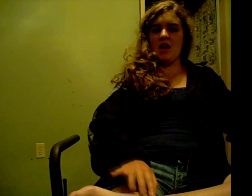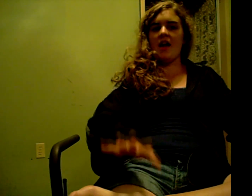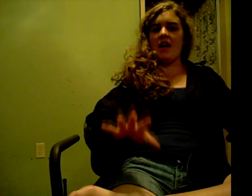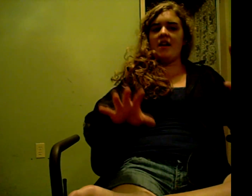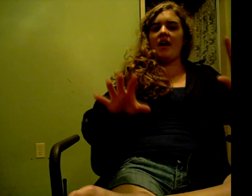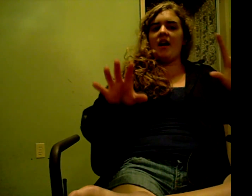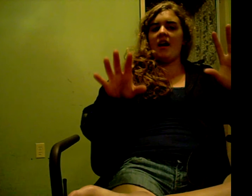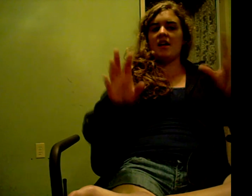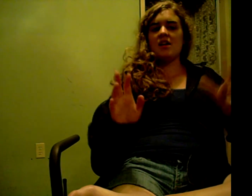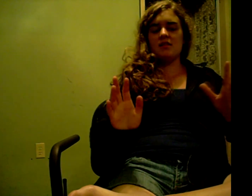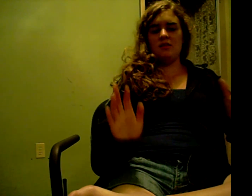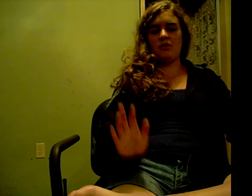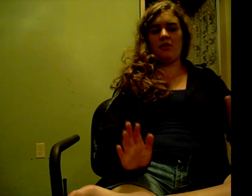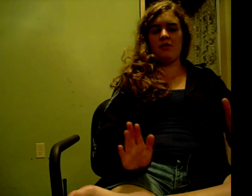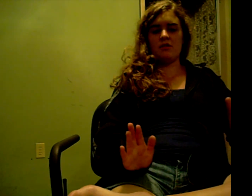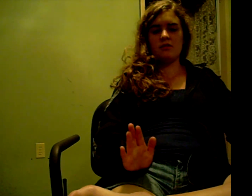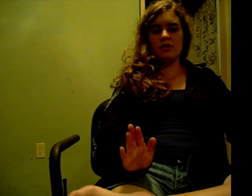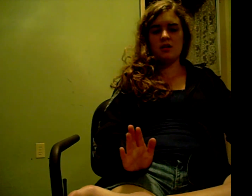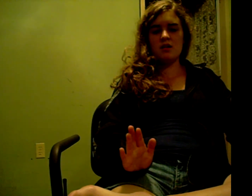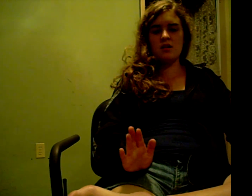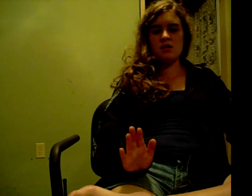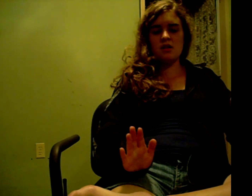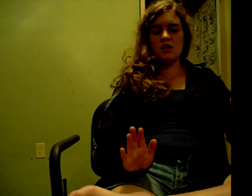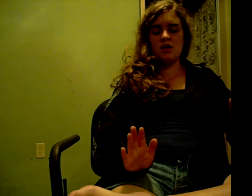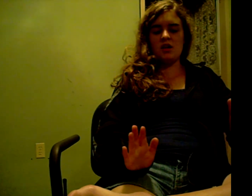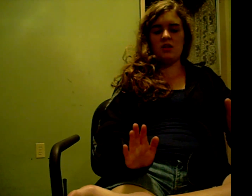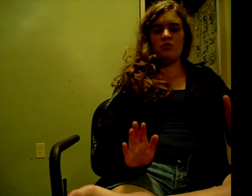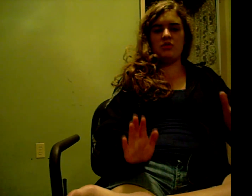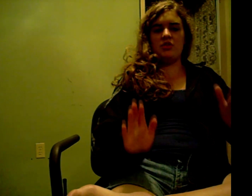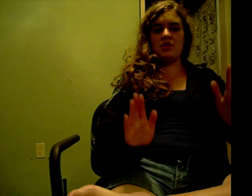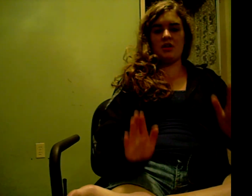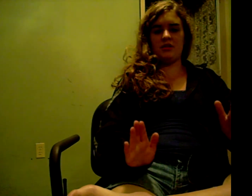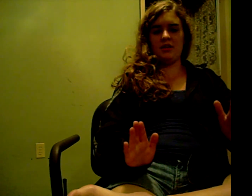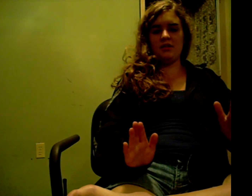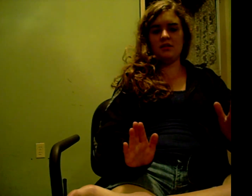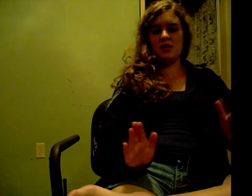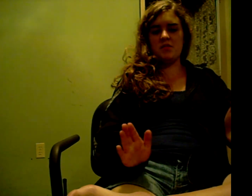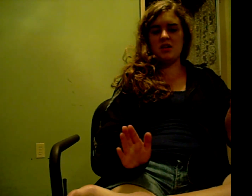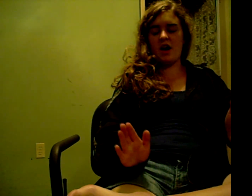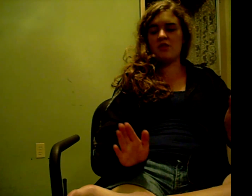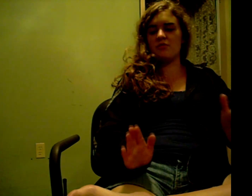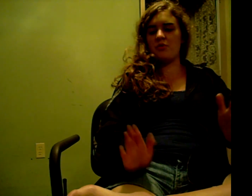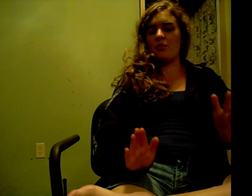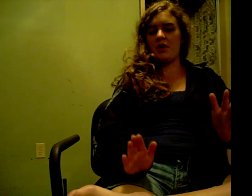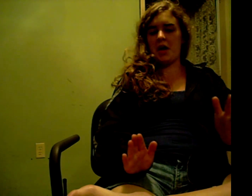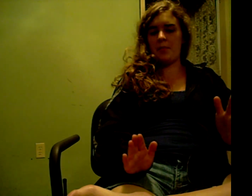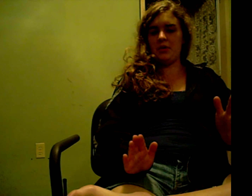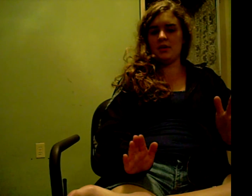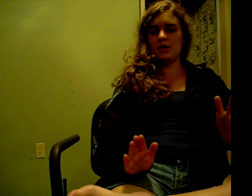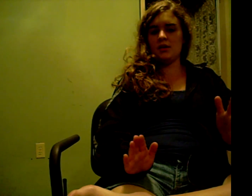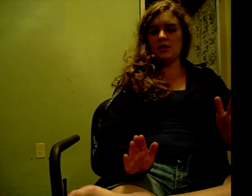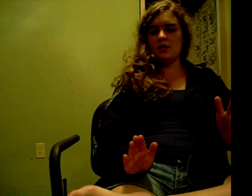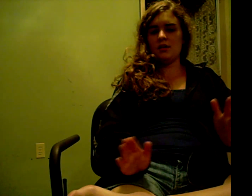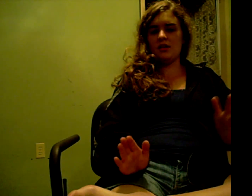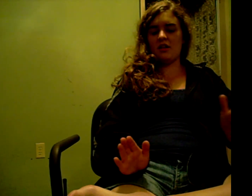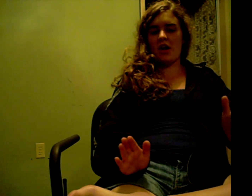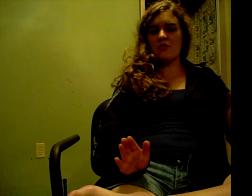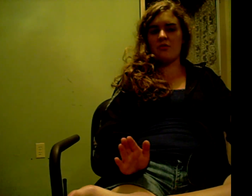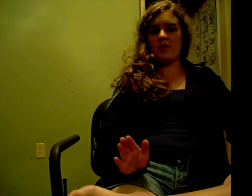And I ate this hot dog. And it was disgusting. I mean, I don't know what happened. I don't know what